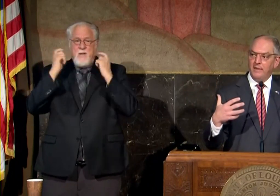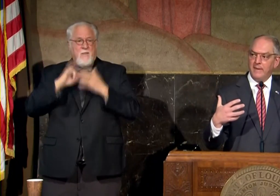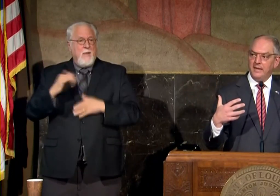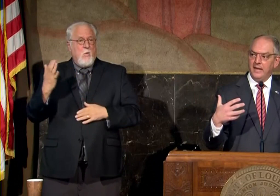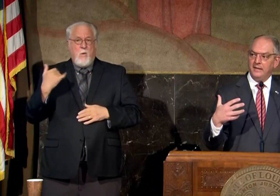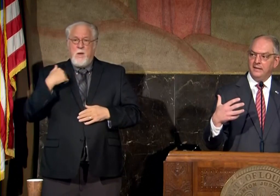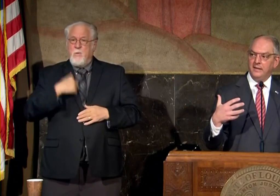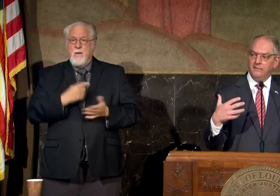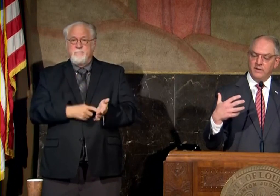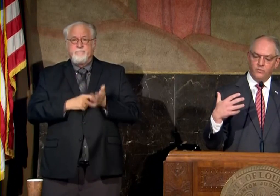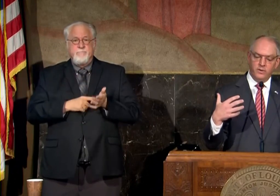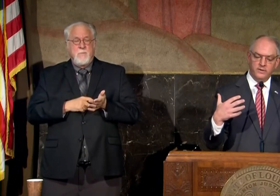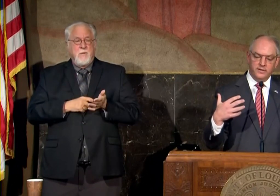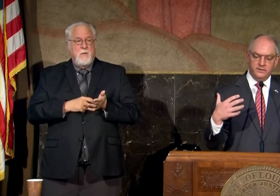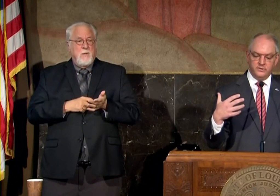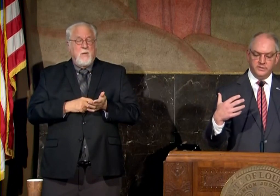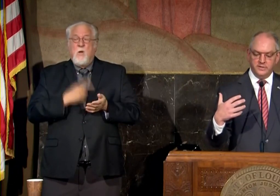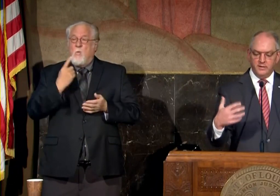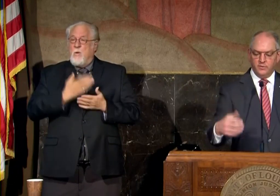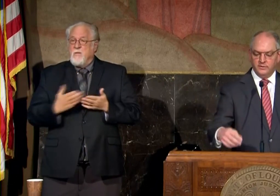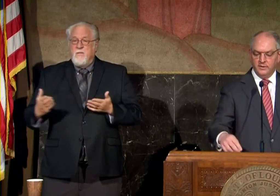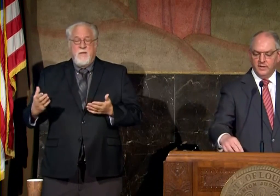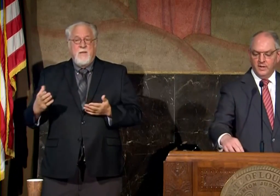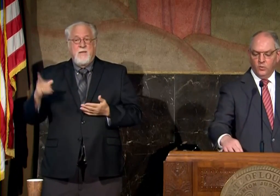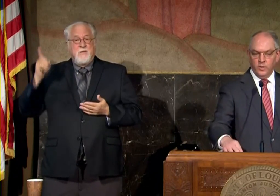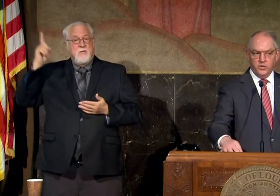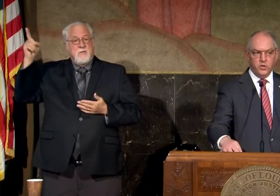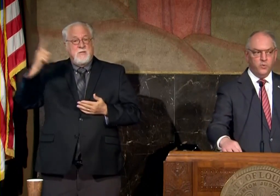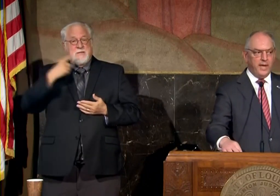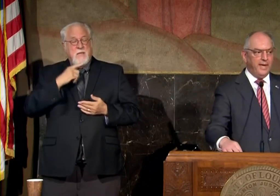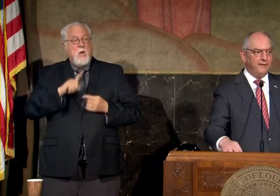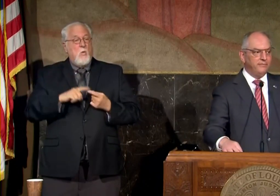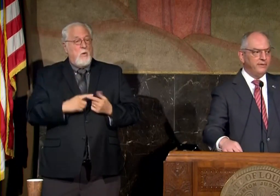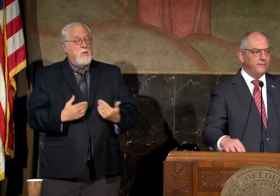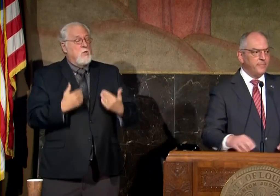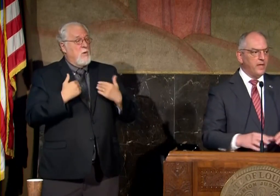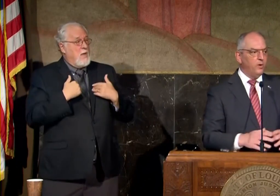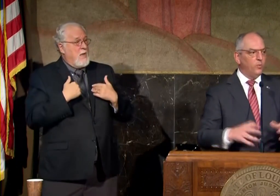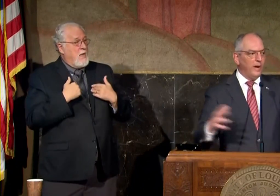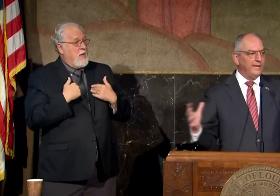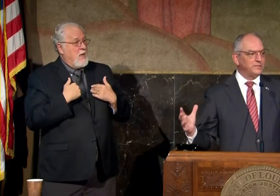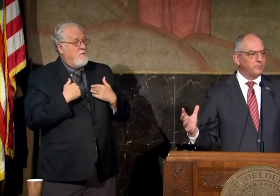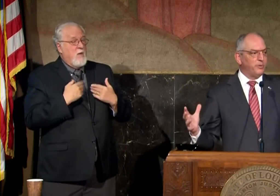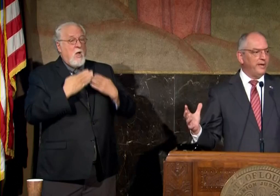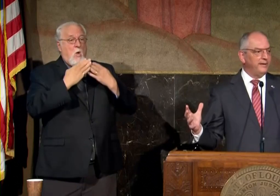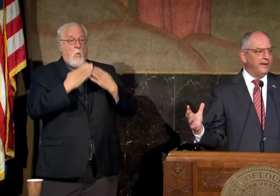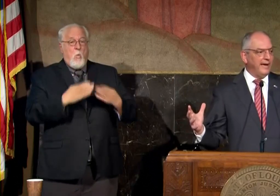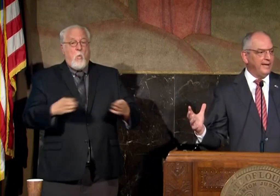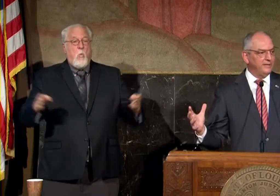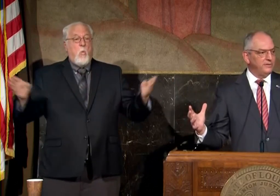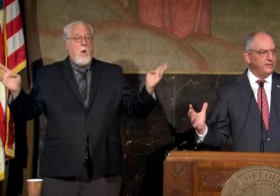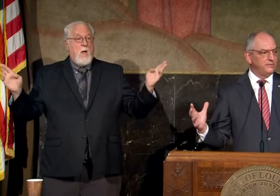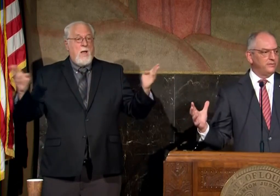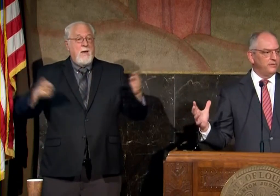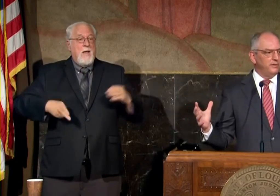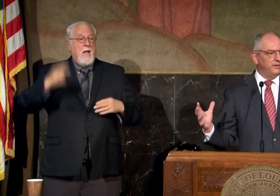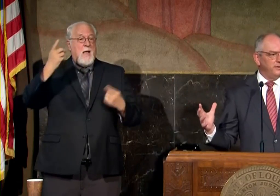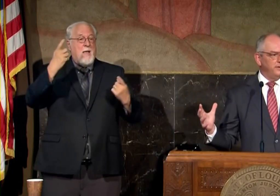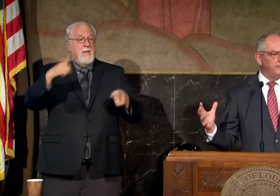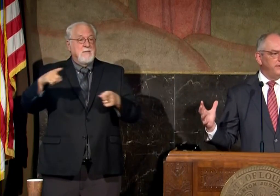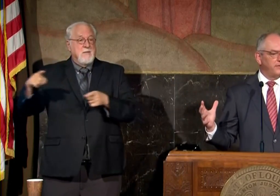have a mandate and in fact one of the things that she said was when you have a widespread high incidence